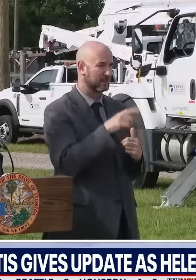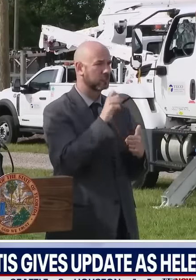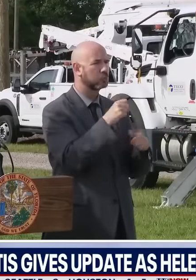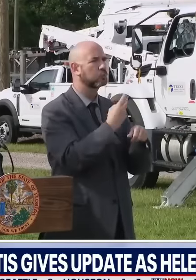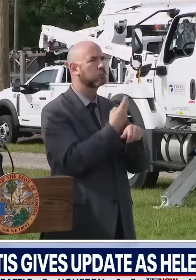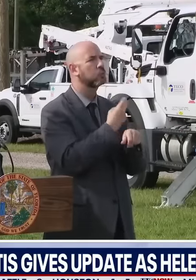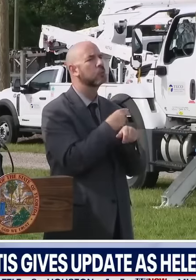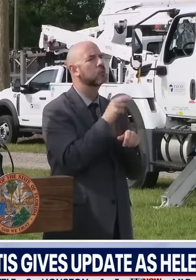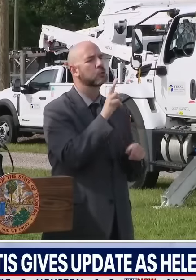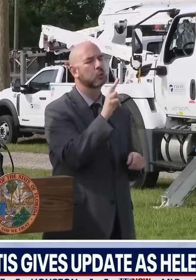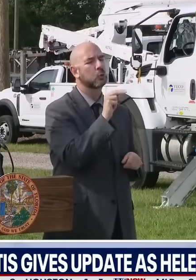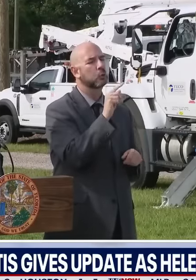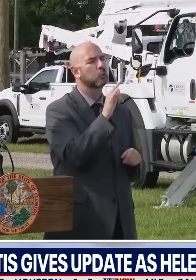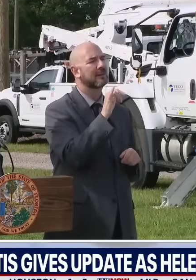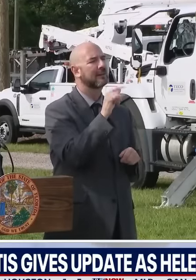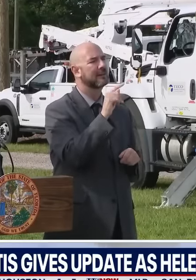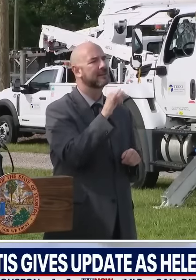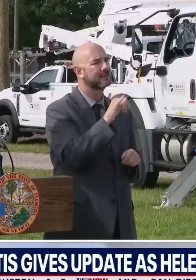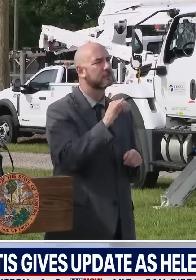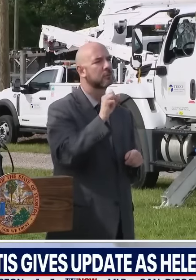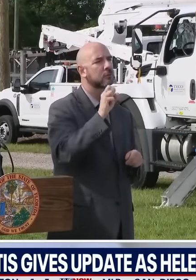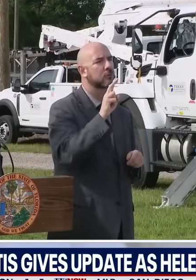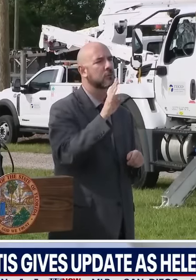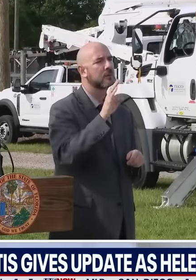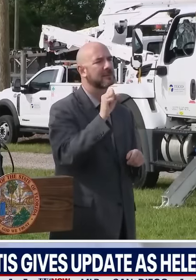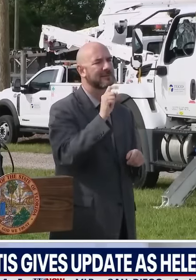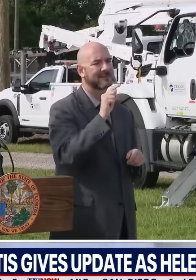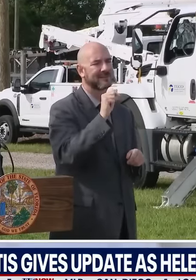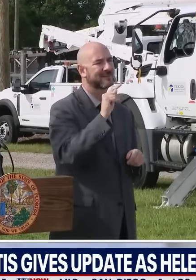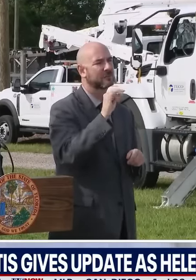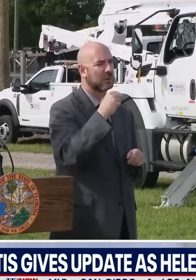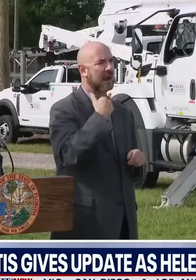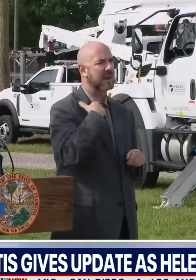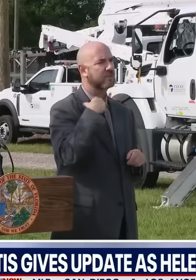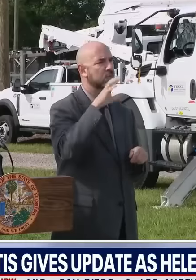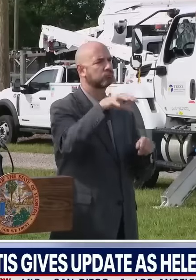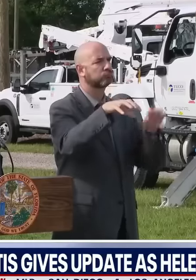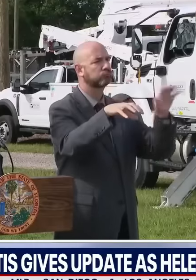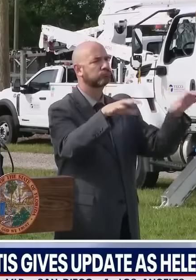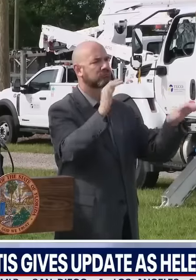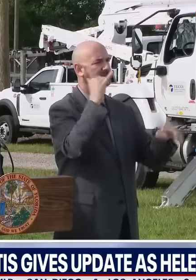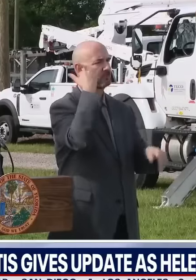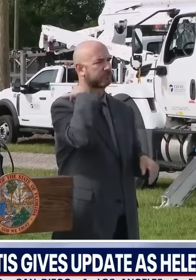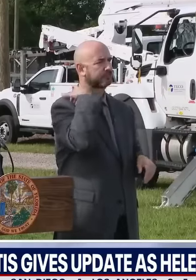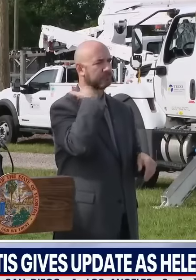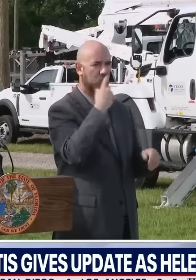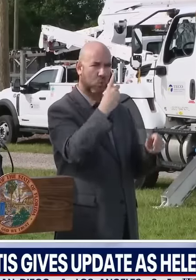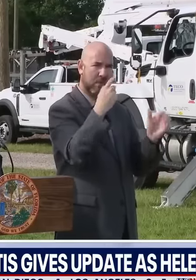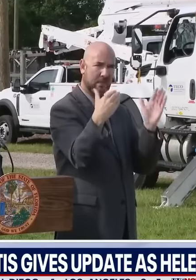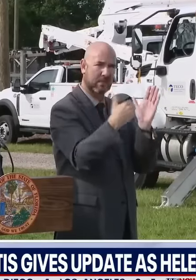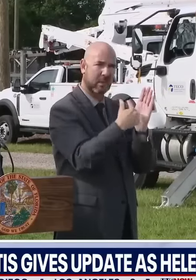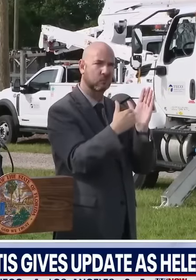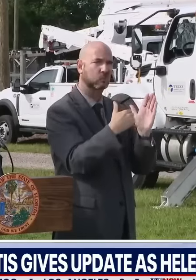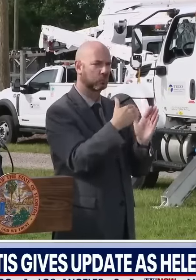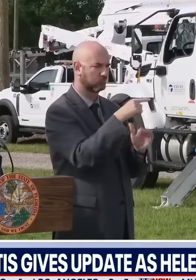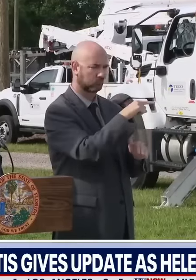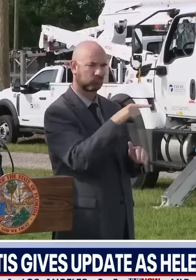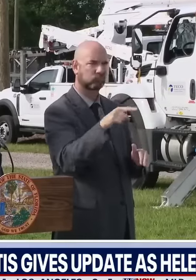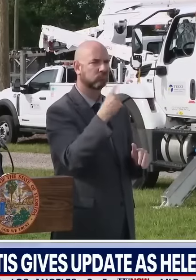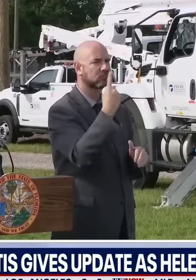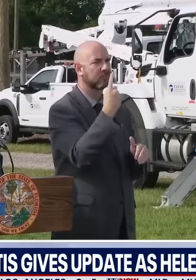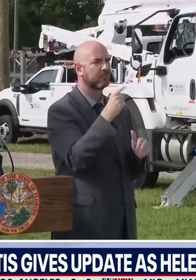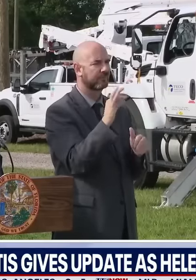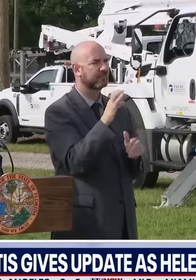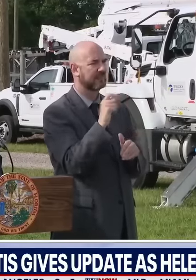Debbie. was effective. We have 150,000 linear feet of flood protection devices that are in the process of being deployed.